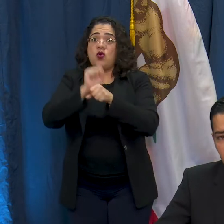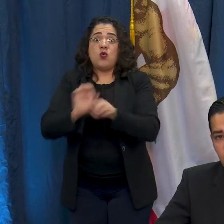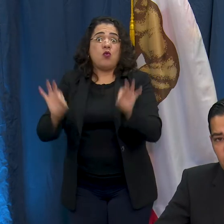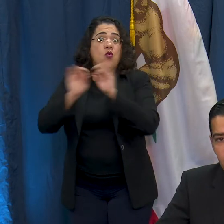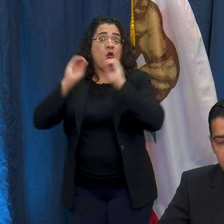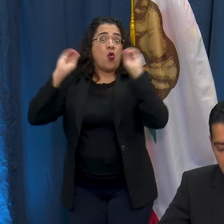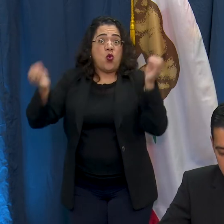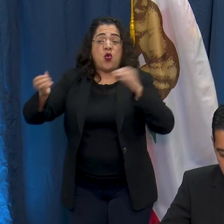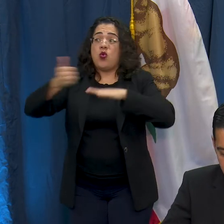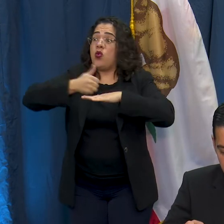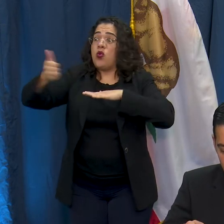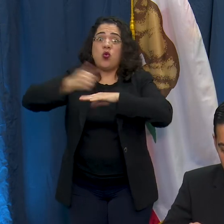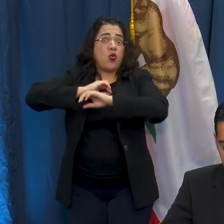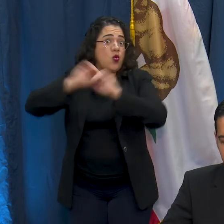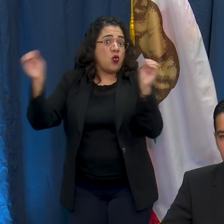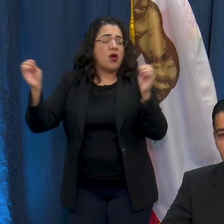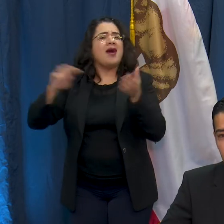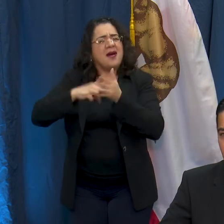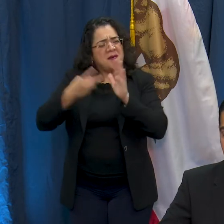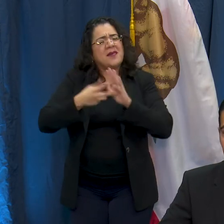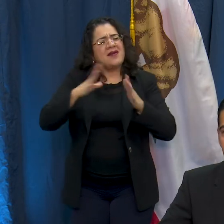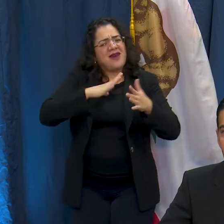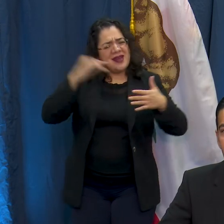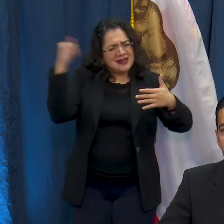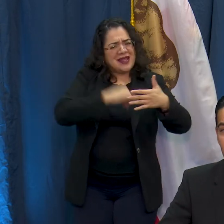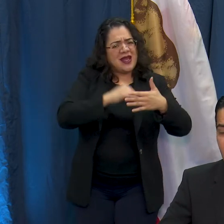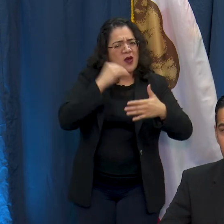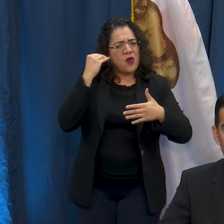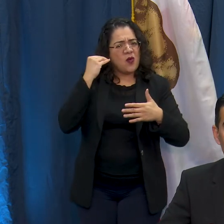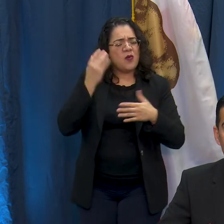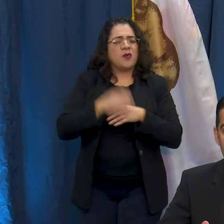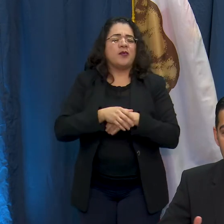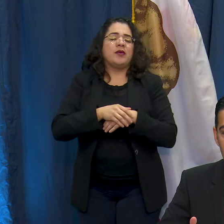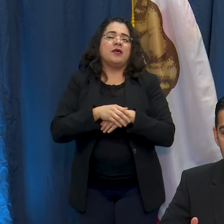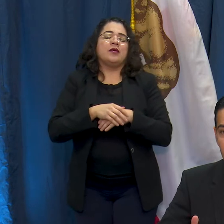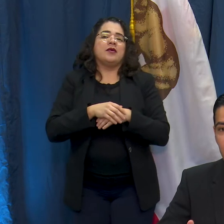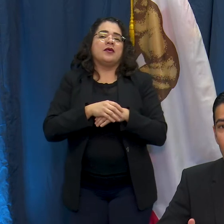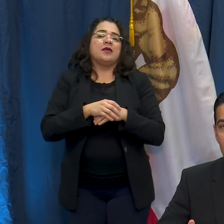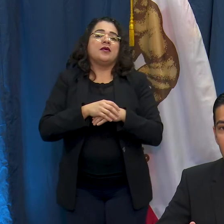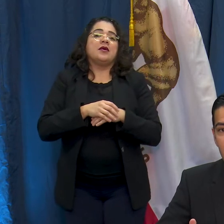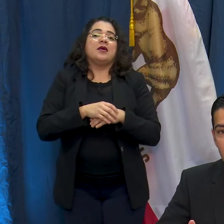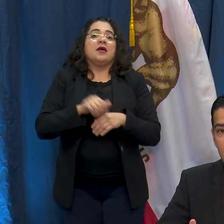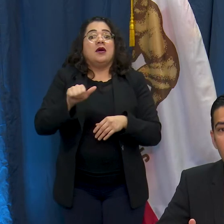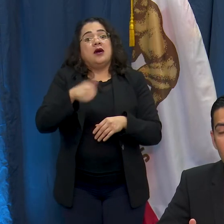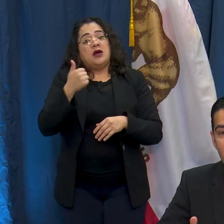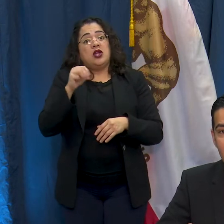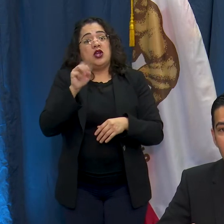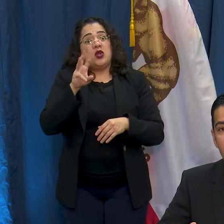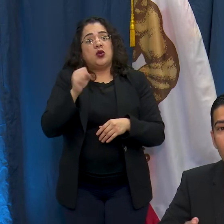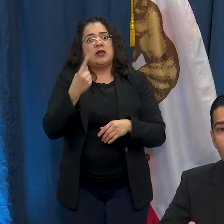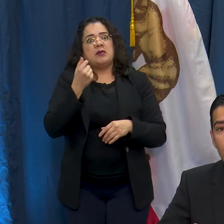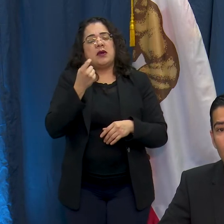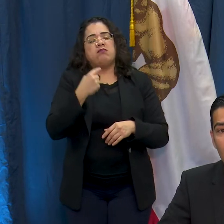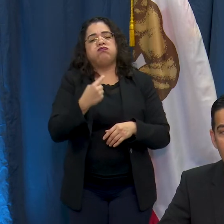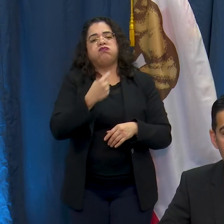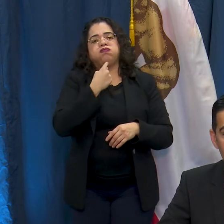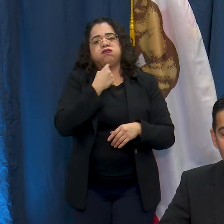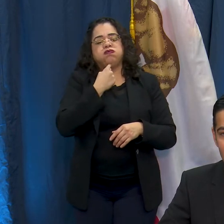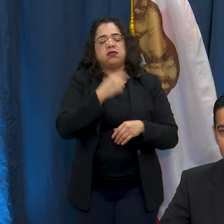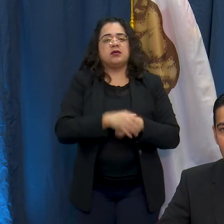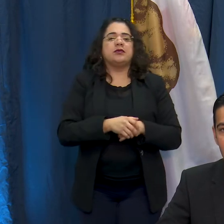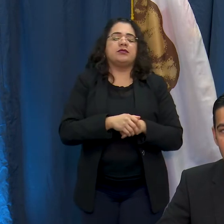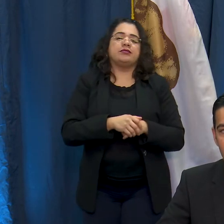In addition to that, we're getting some reports and this is really disappointing that folks are